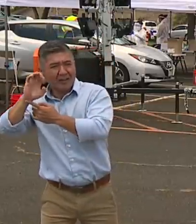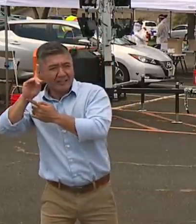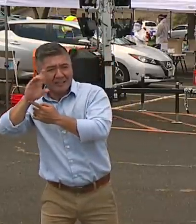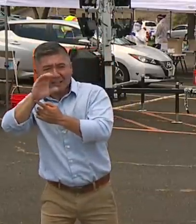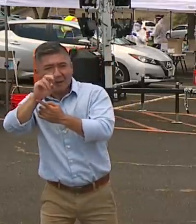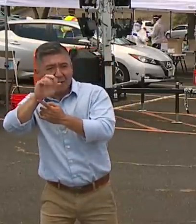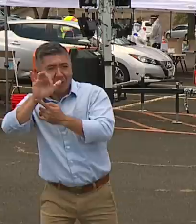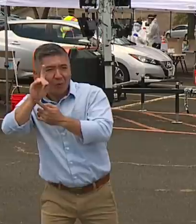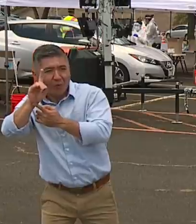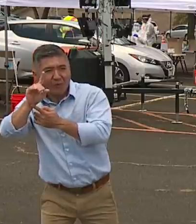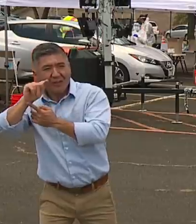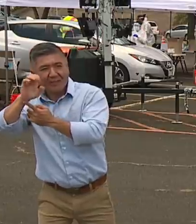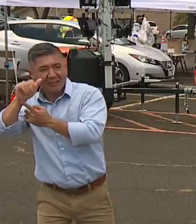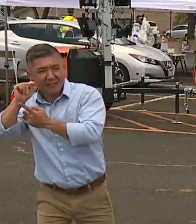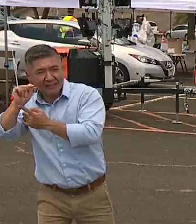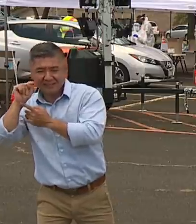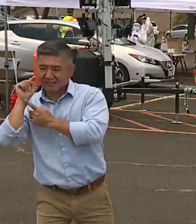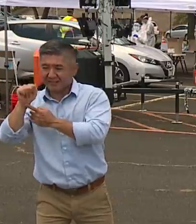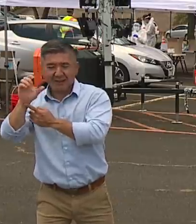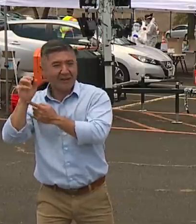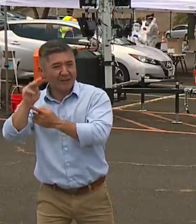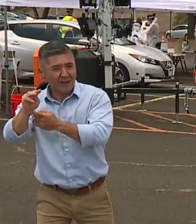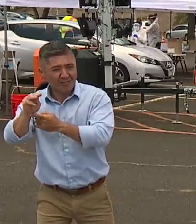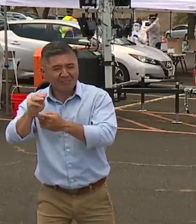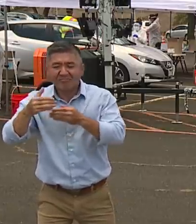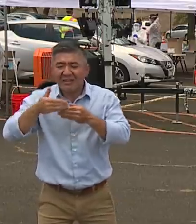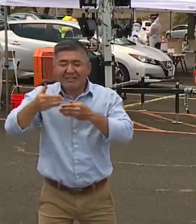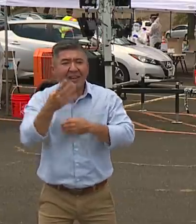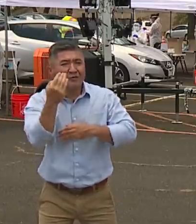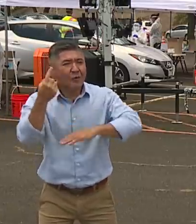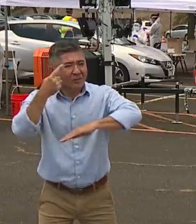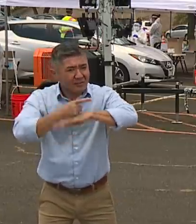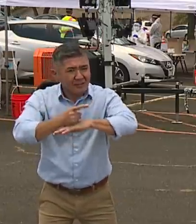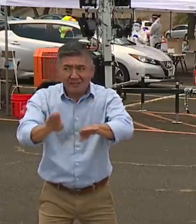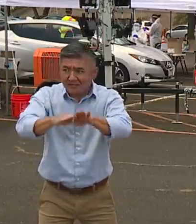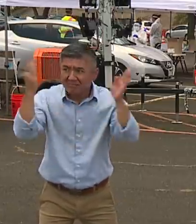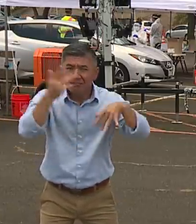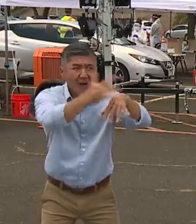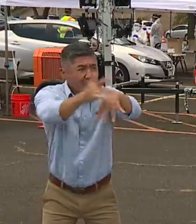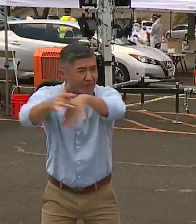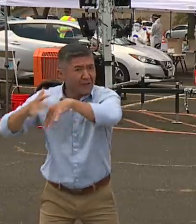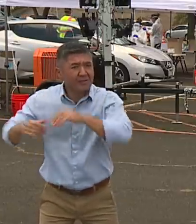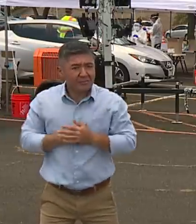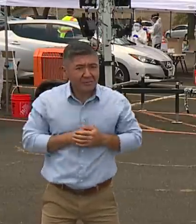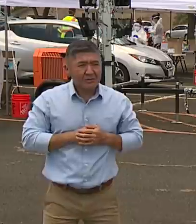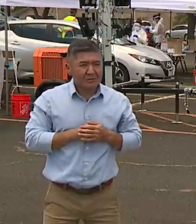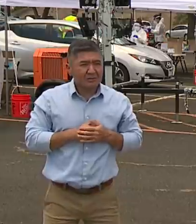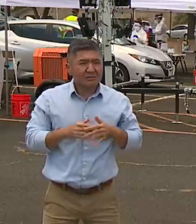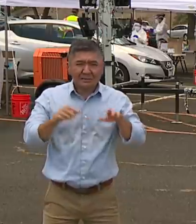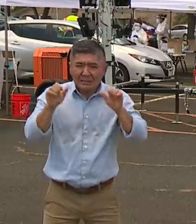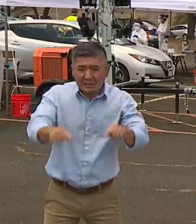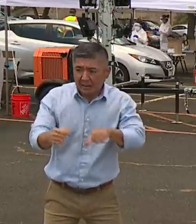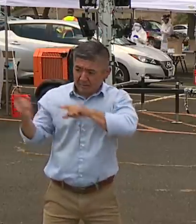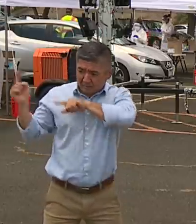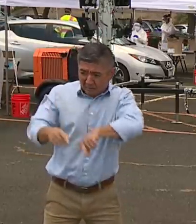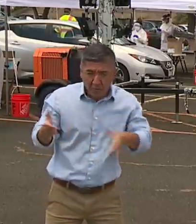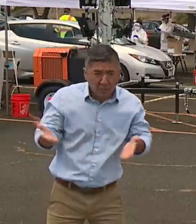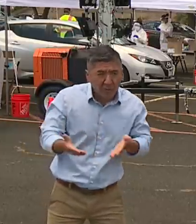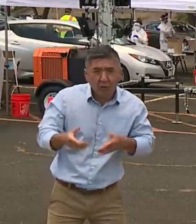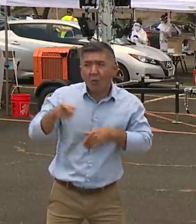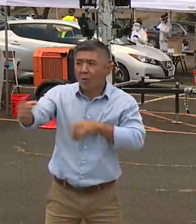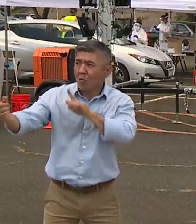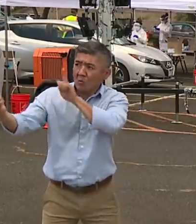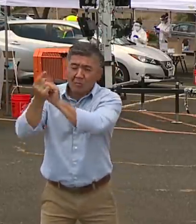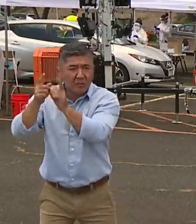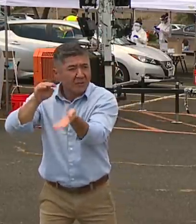14 days. If you have symptoms, we want you to prioritize getting testing right away through your health professional or through these locations.